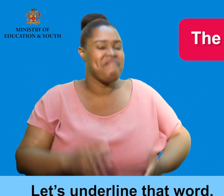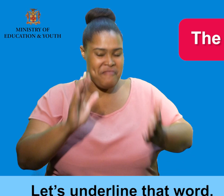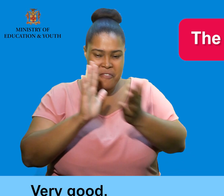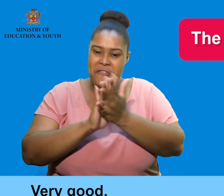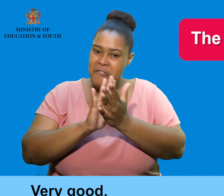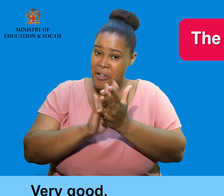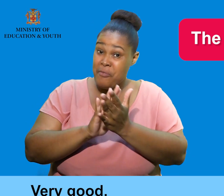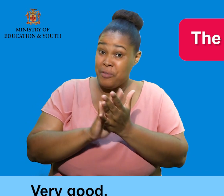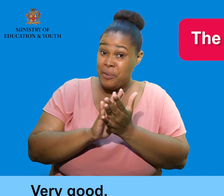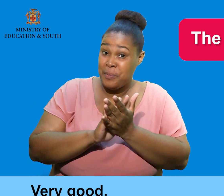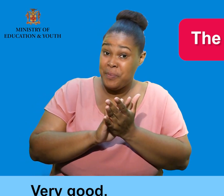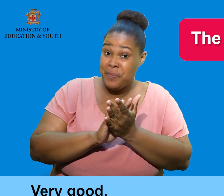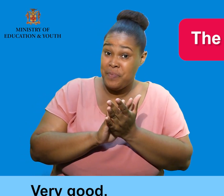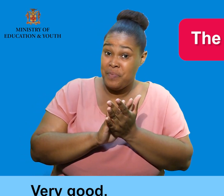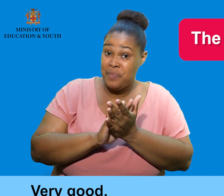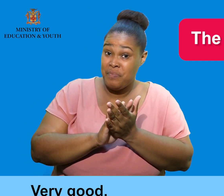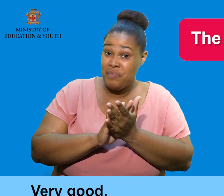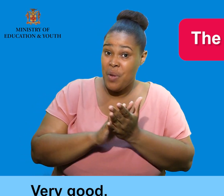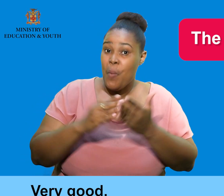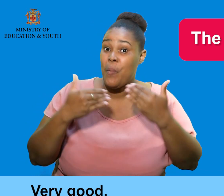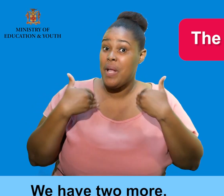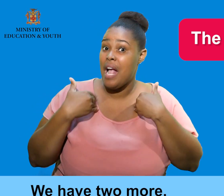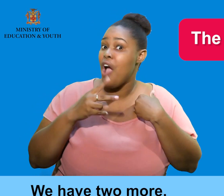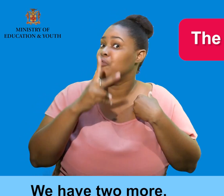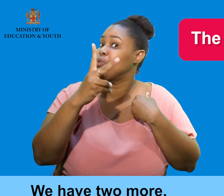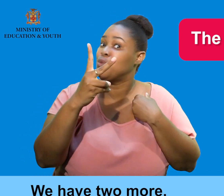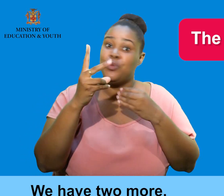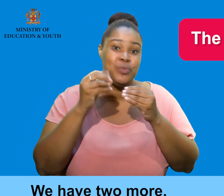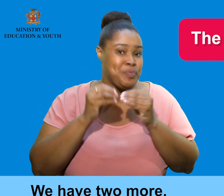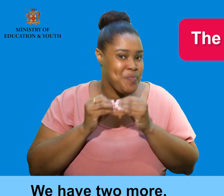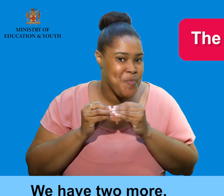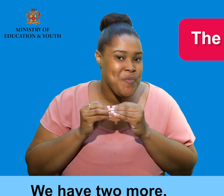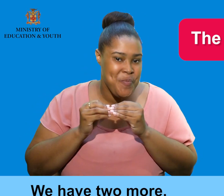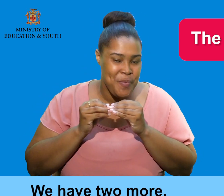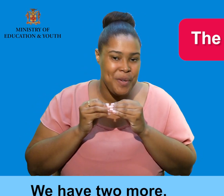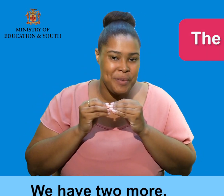Very good. Good. We have two more.